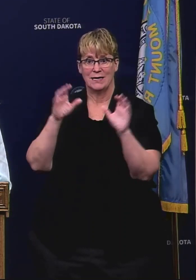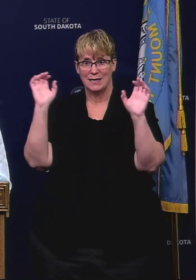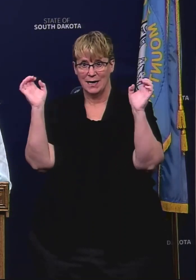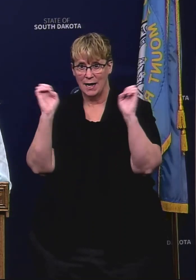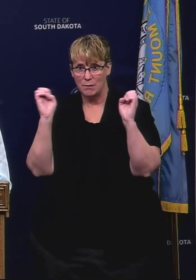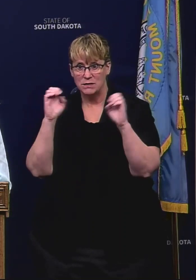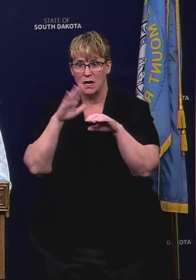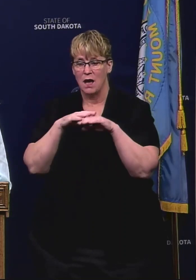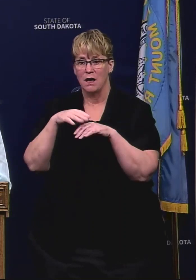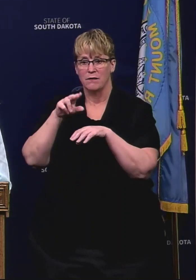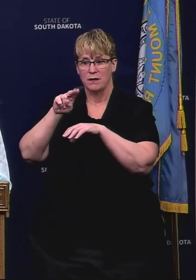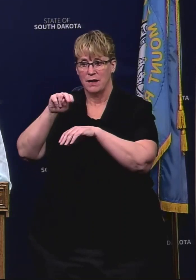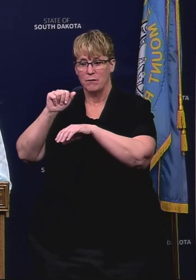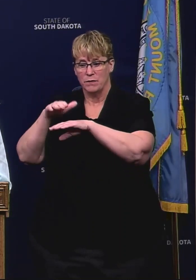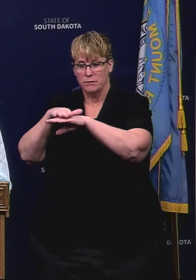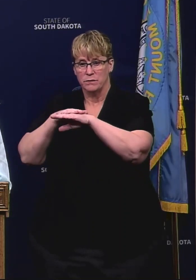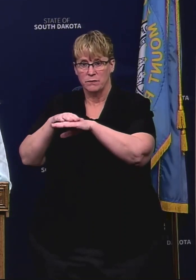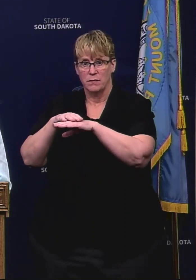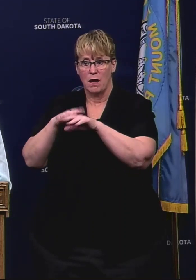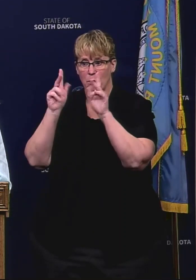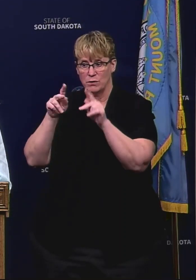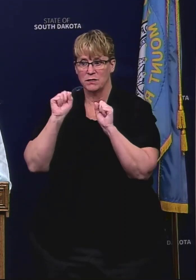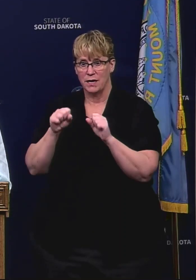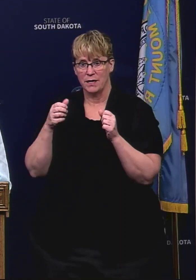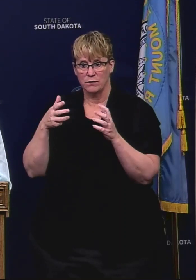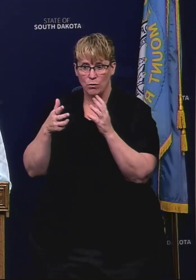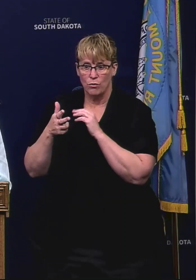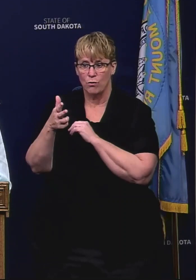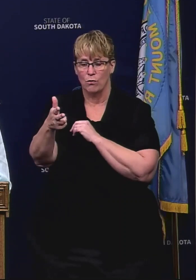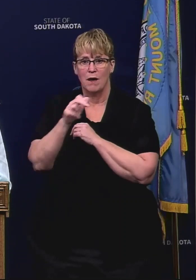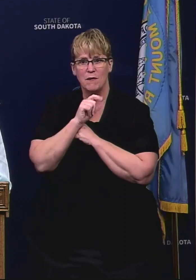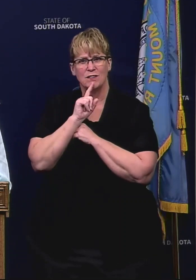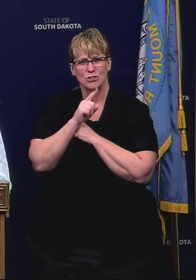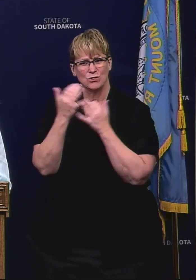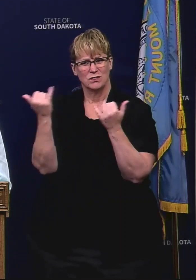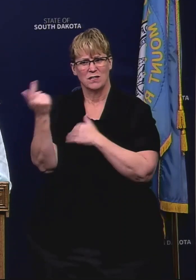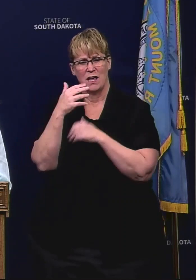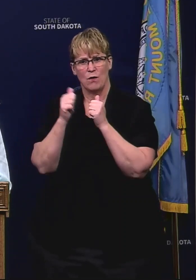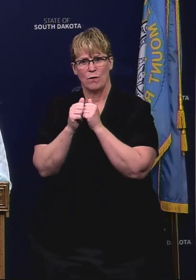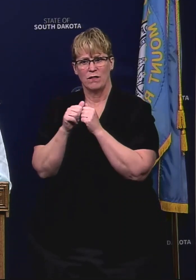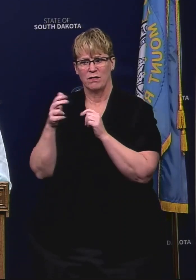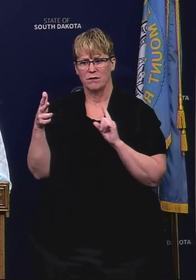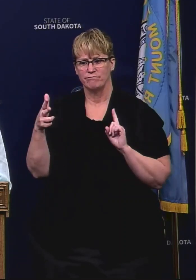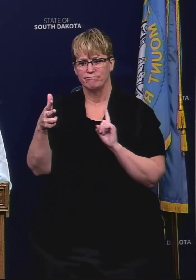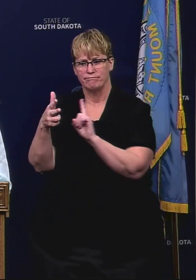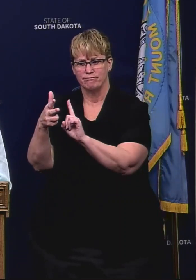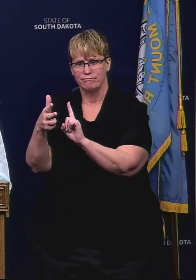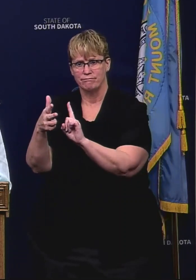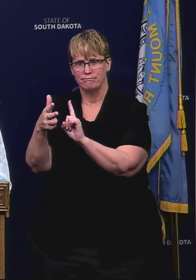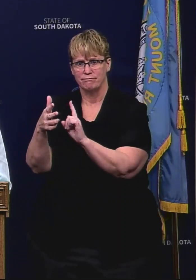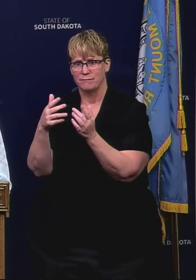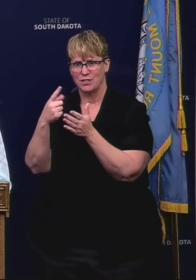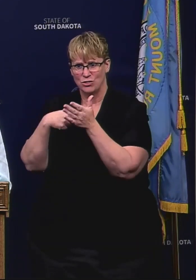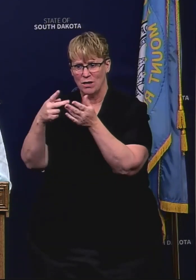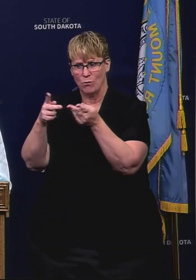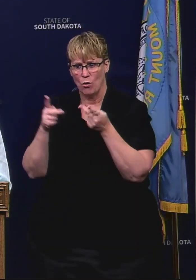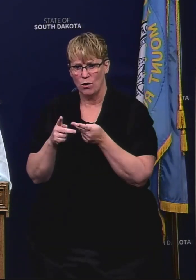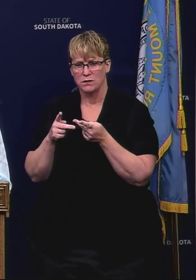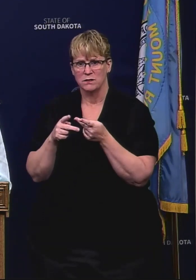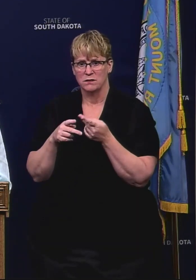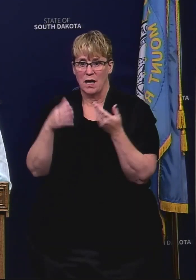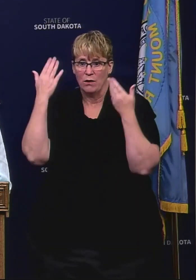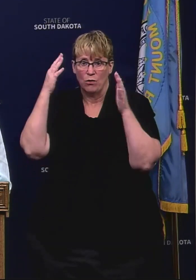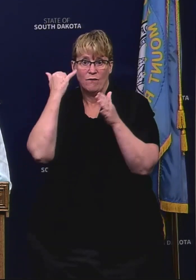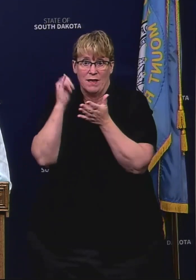ambulance on a reservation one can get to them and I'm not sure of that today with these checkpoints operating the way that they are and with the stories that